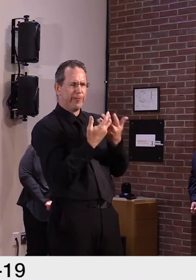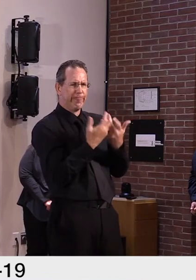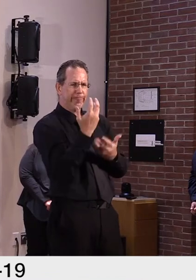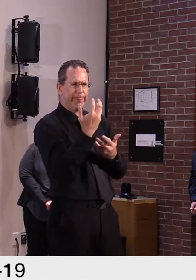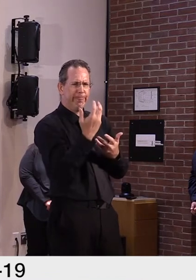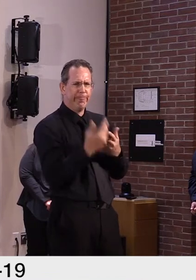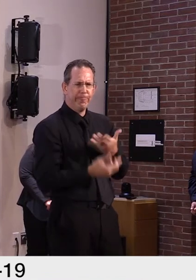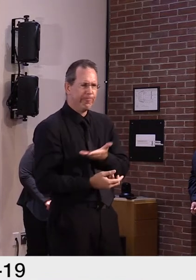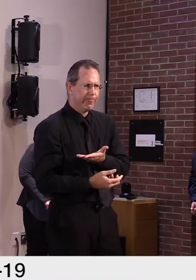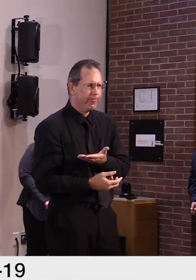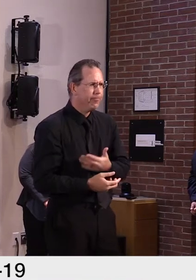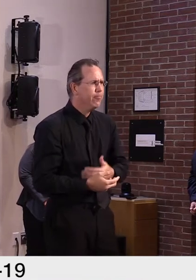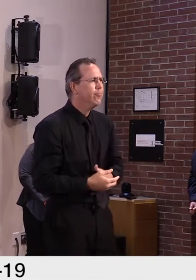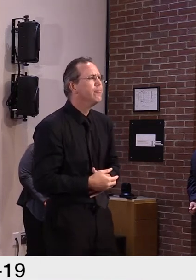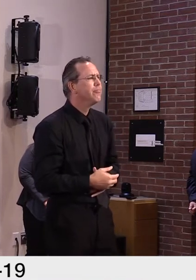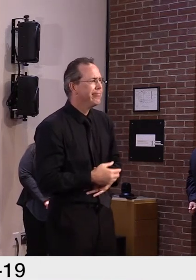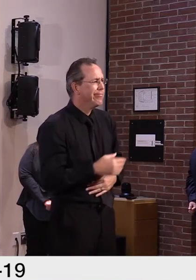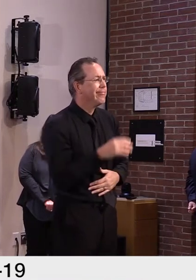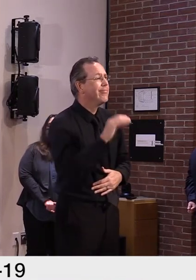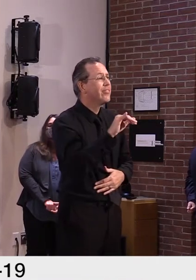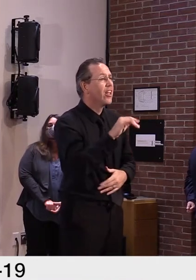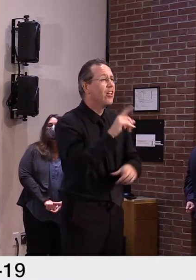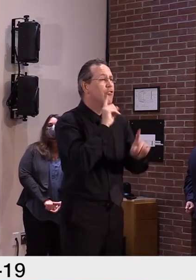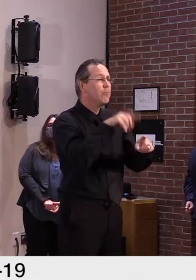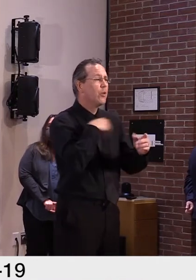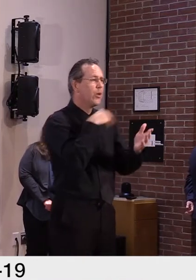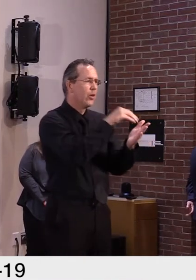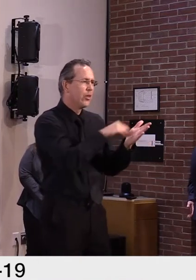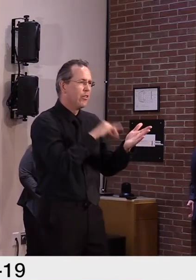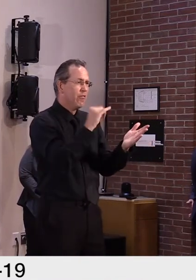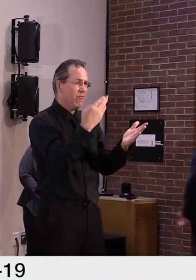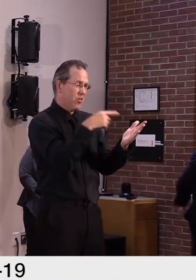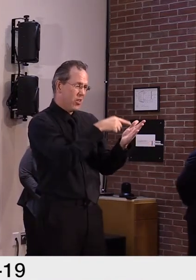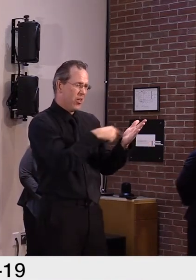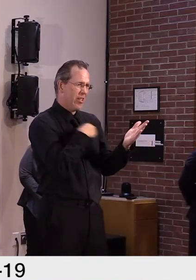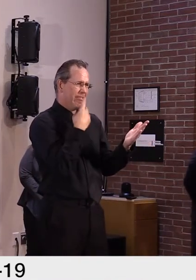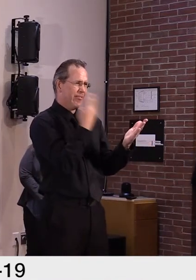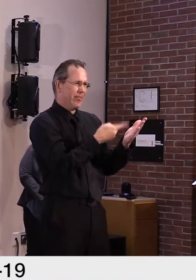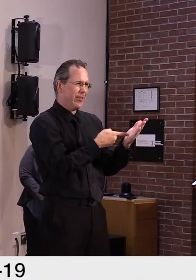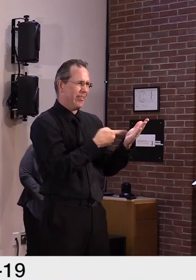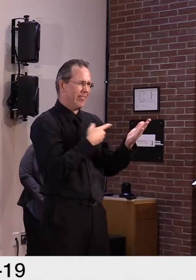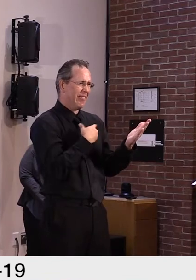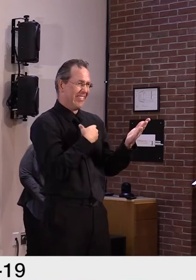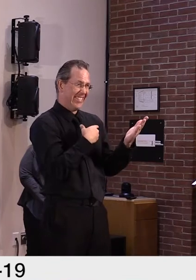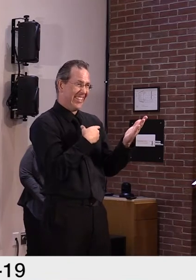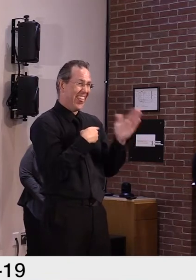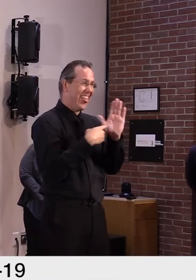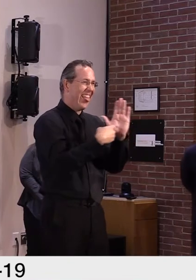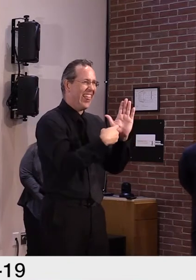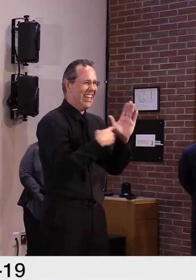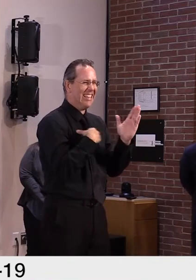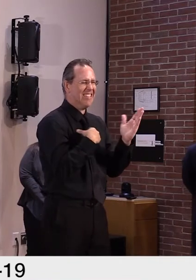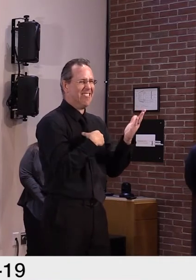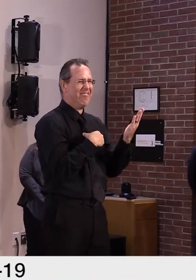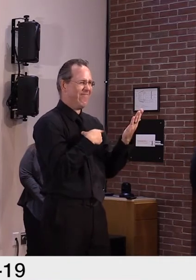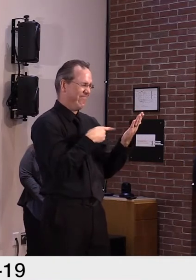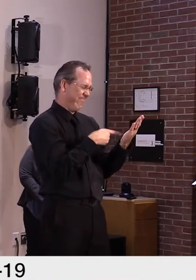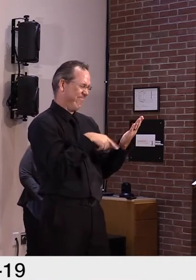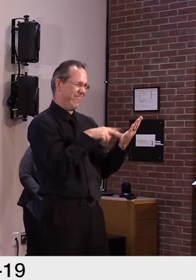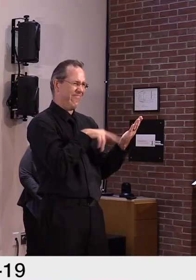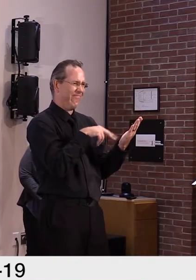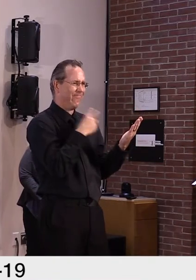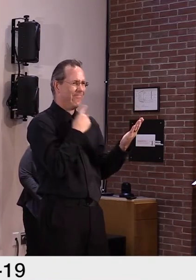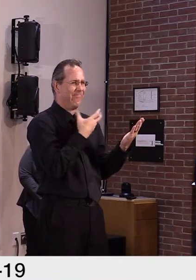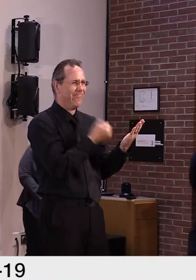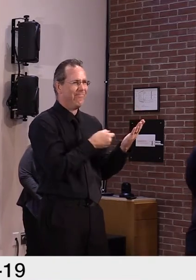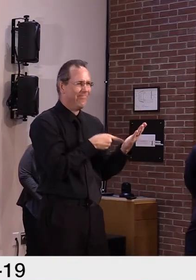differently based on their situation. So, but I do believe two things. One, when